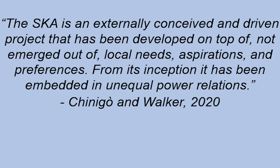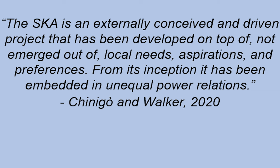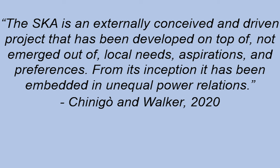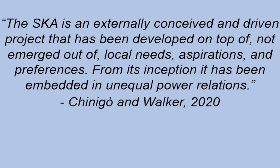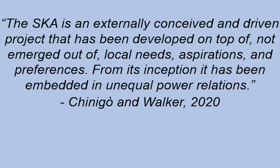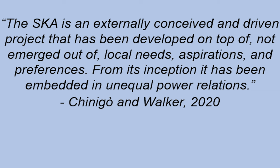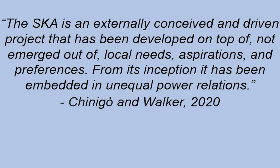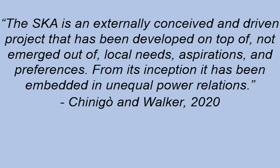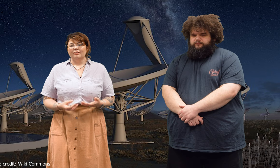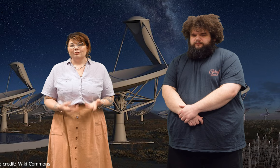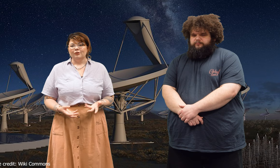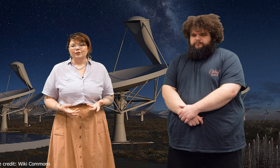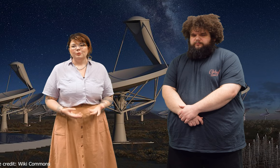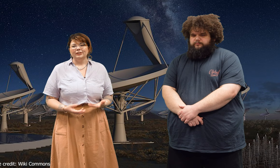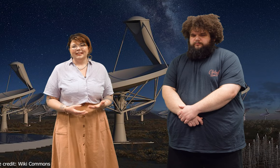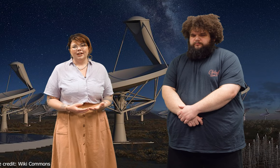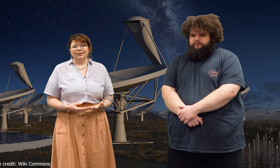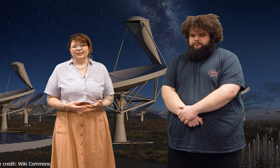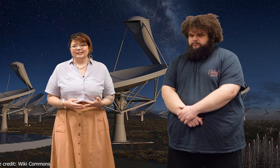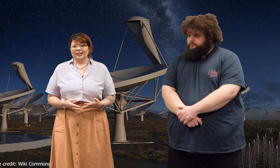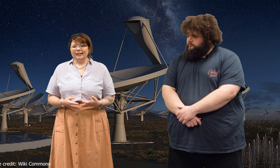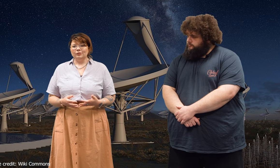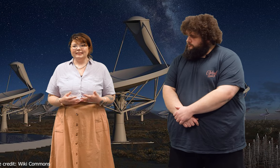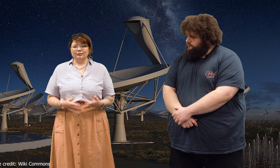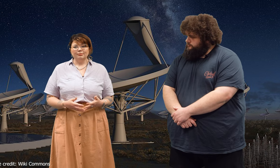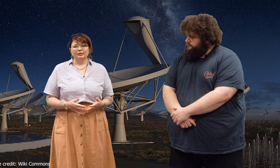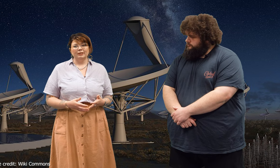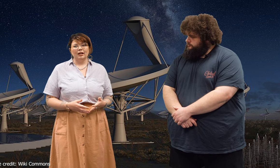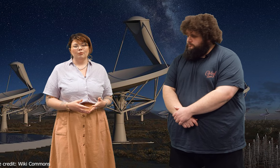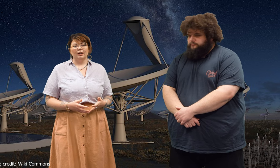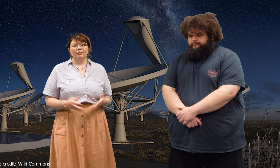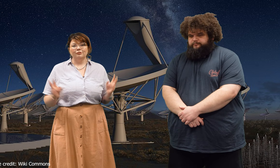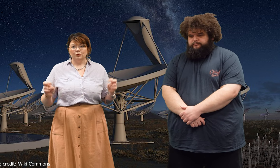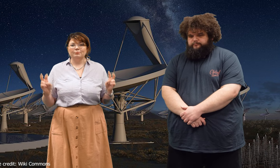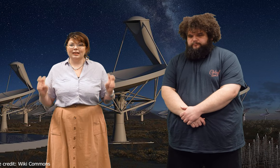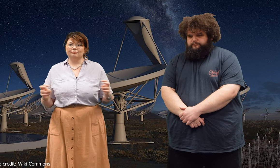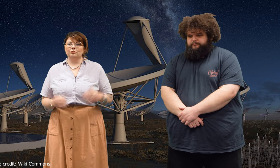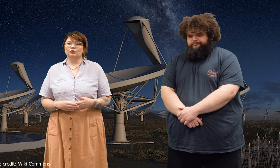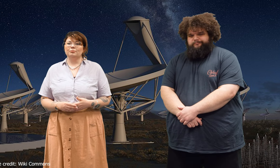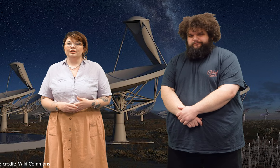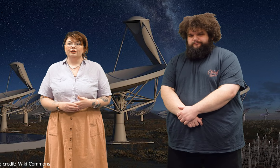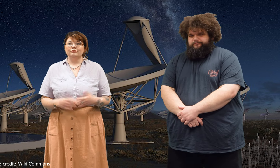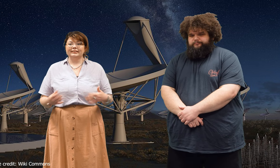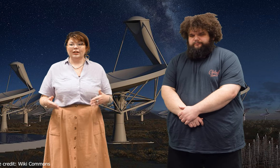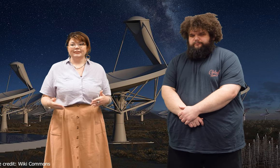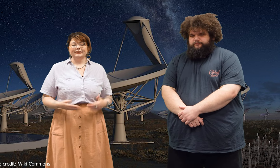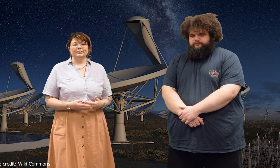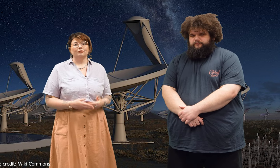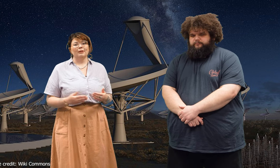They further point out that the site could simply become a viewing platform for scientists from